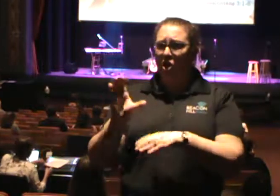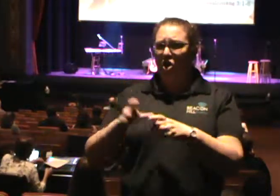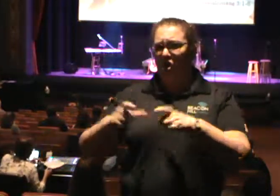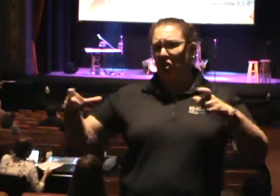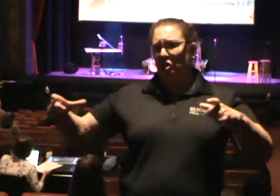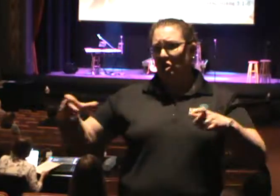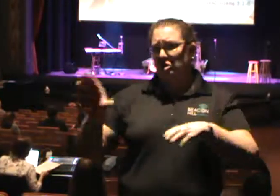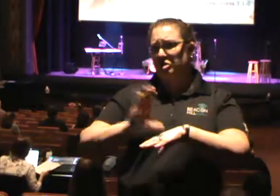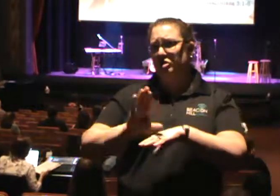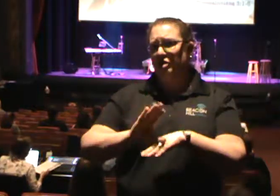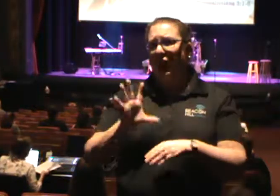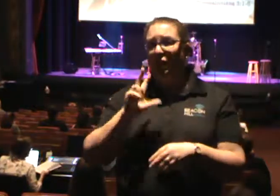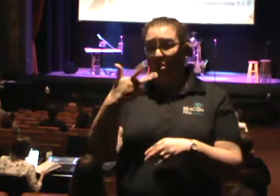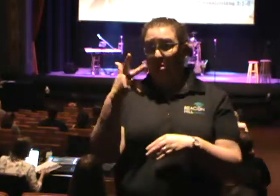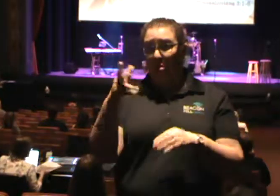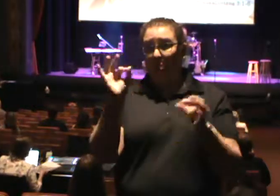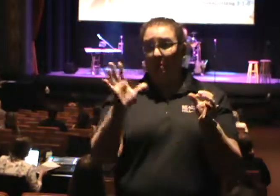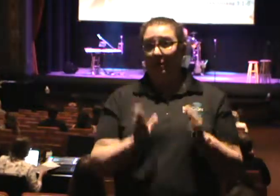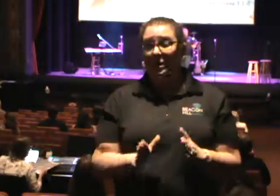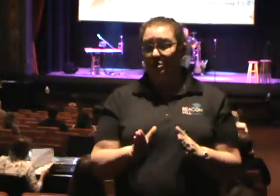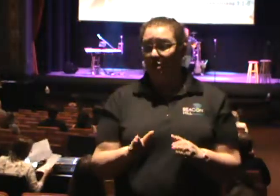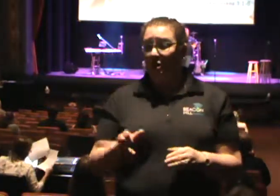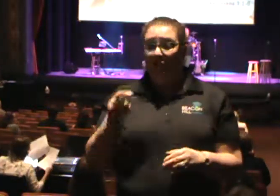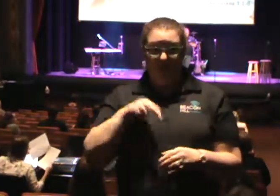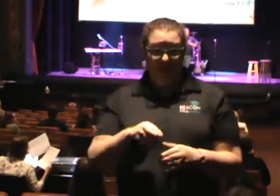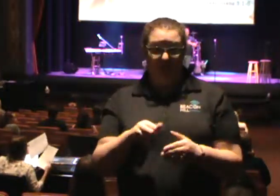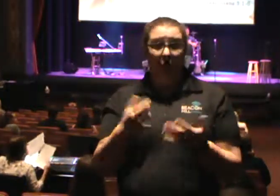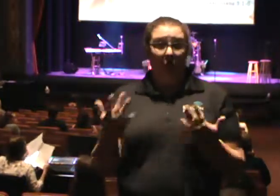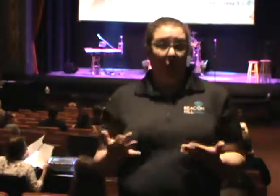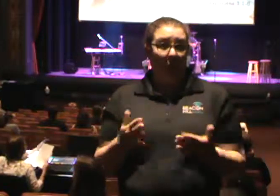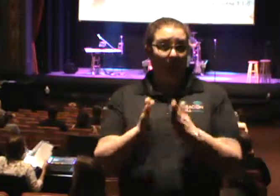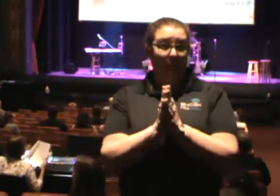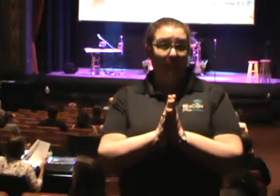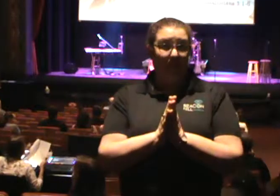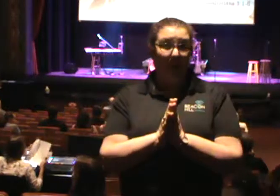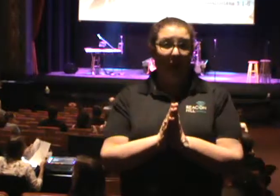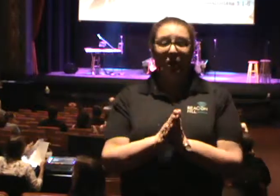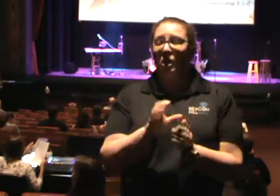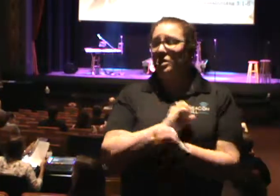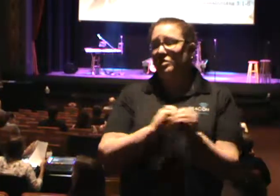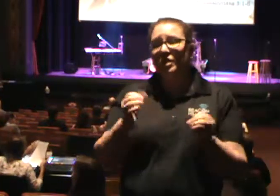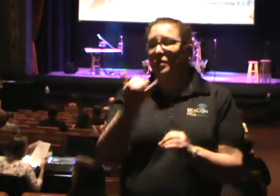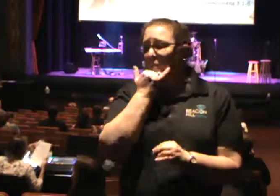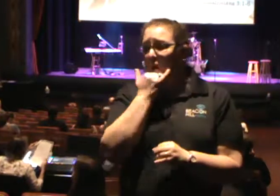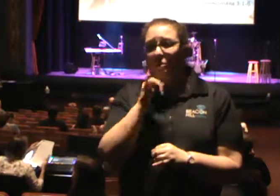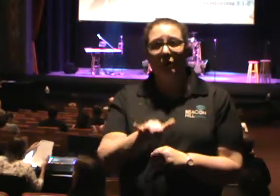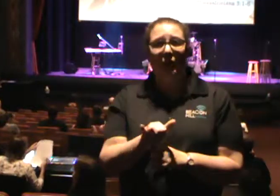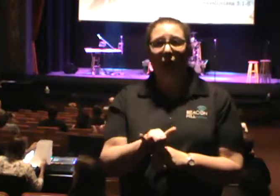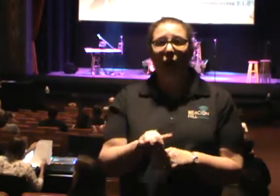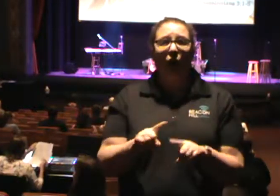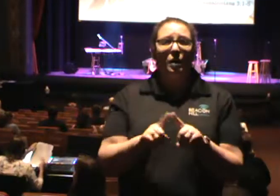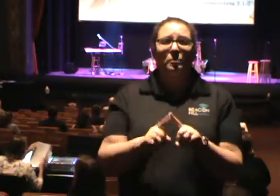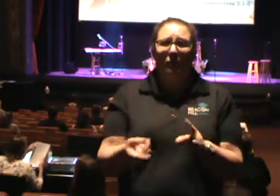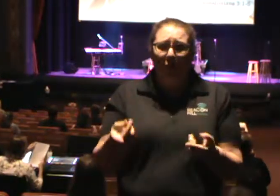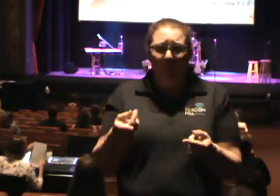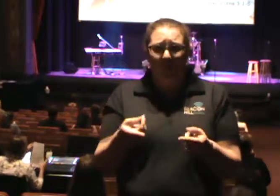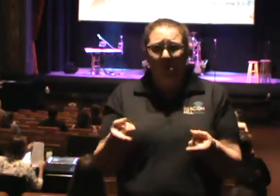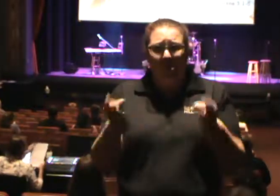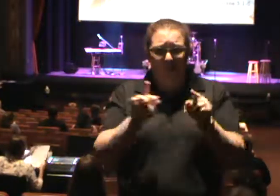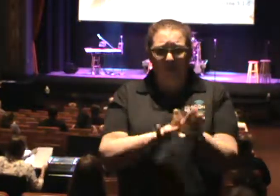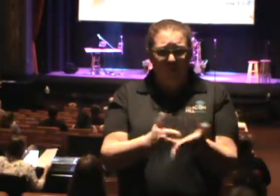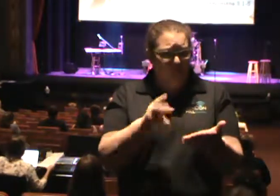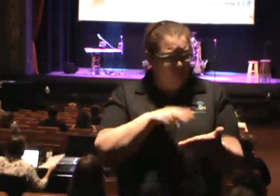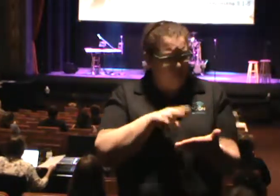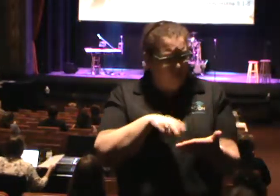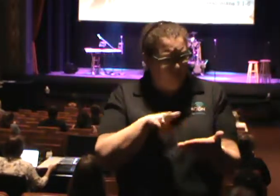pastors that would receive people. And there's nothing inherently wrong with that, right? There's nothing wrong with that. But when I look at my Bible, I